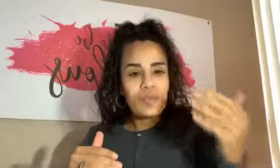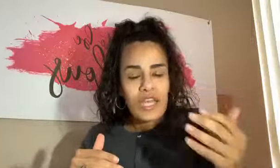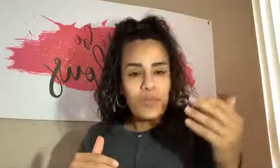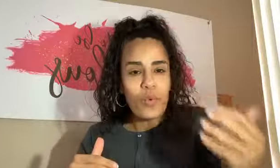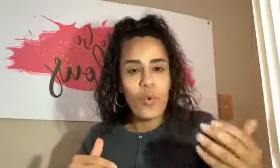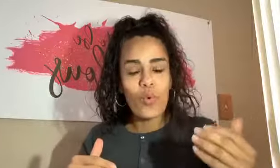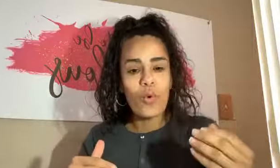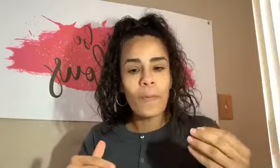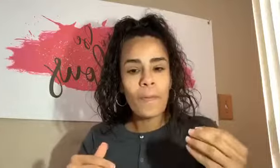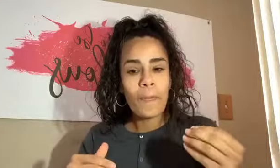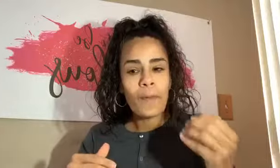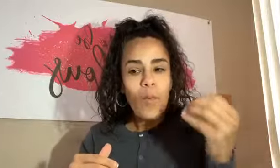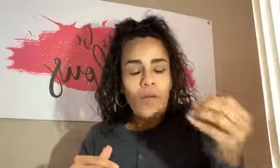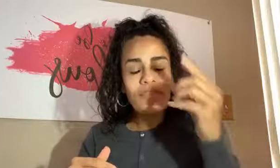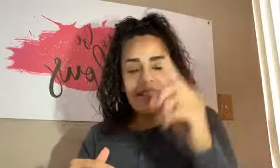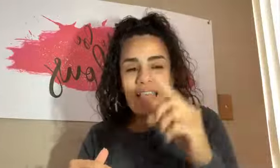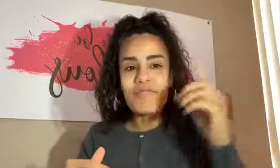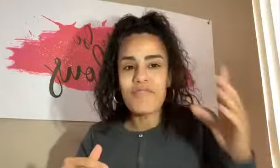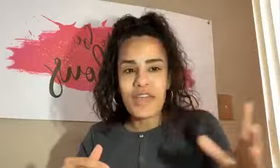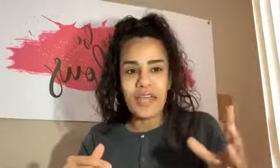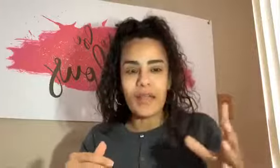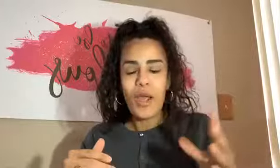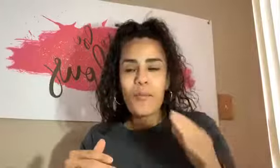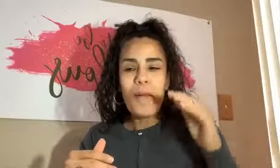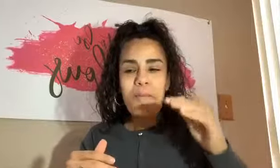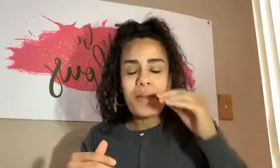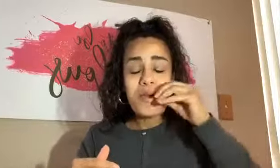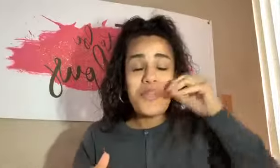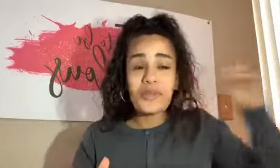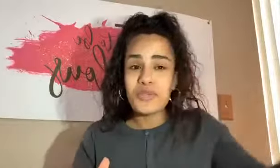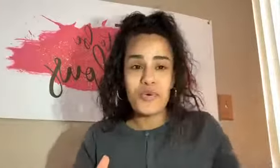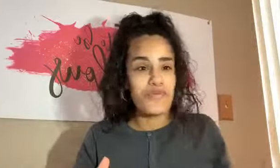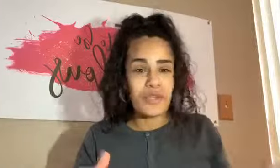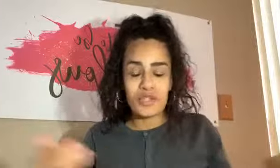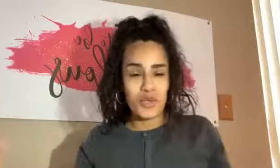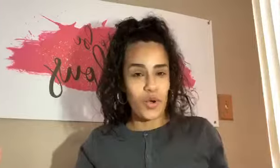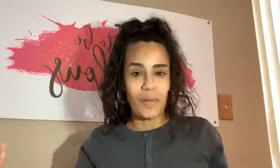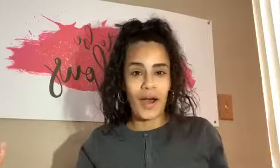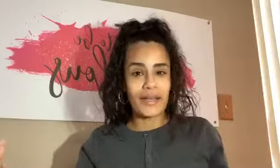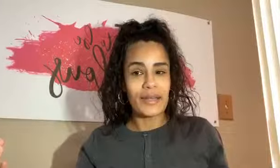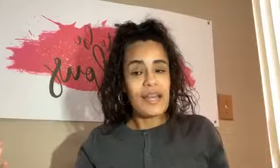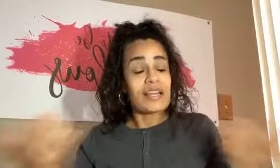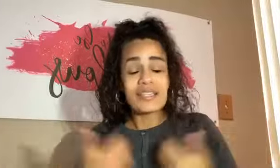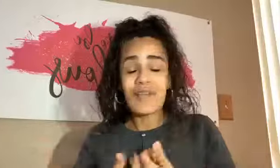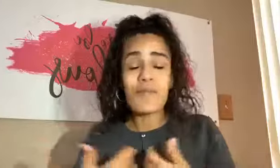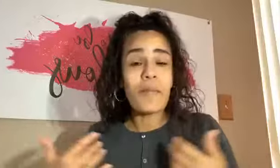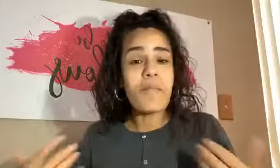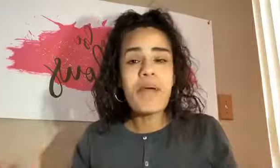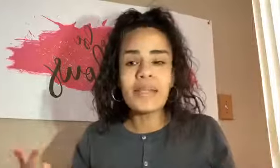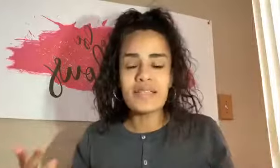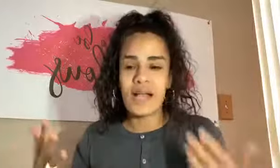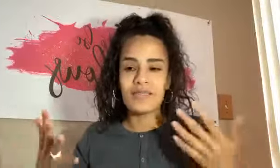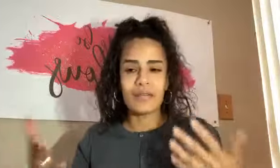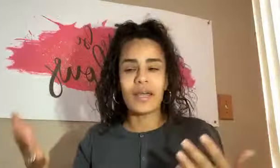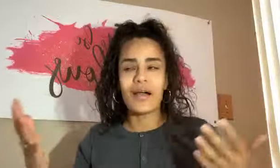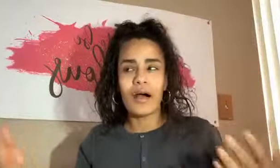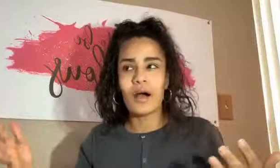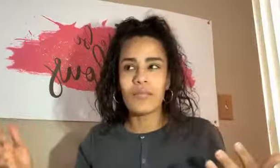people who want the same thing, but maybe they're too afraid to talk about it. Cause I remember many times I'm like, um,